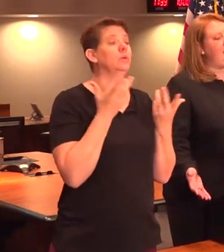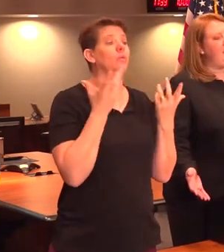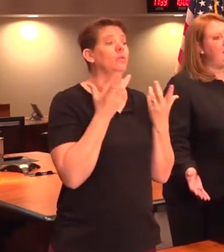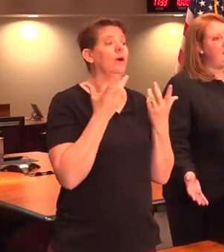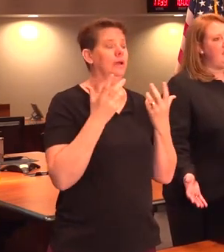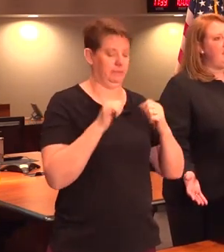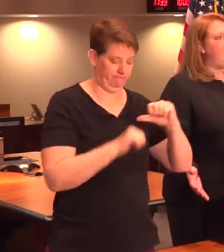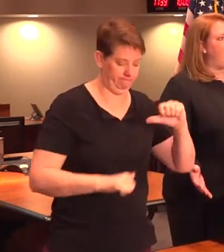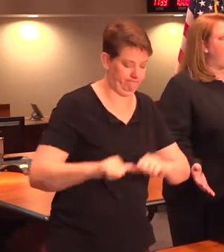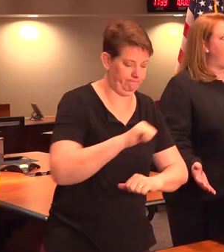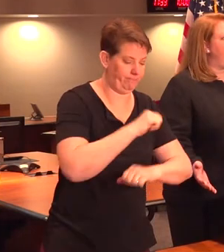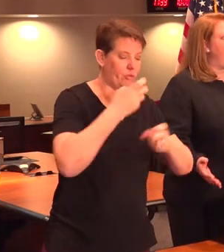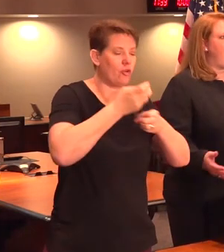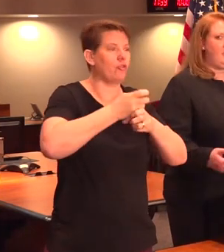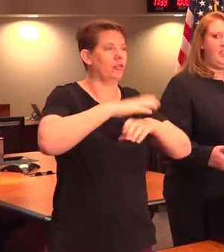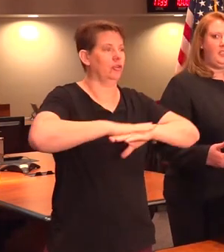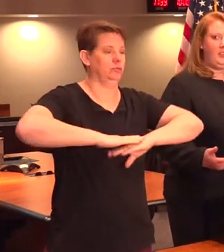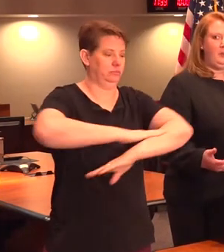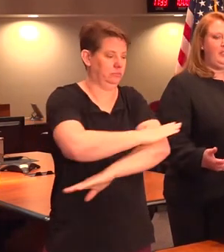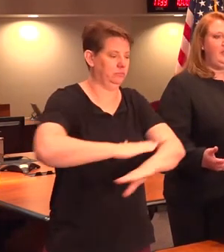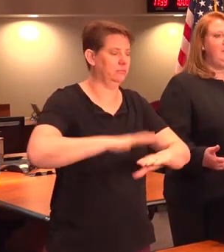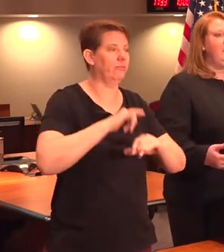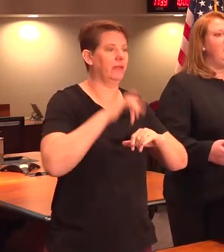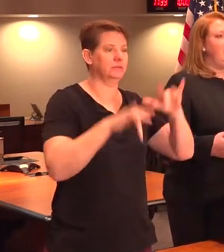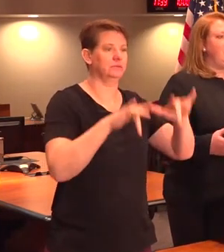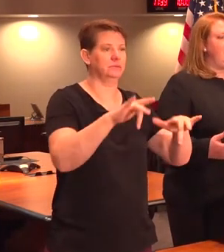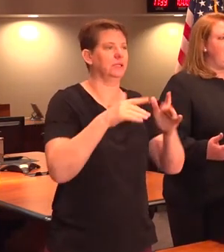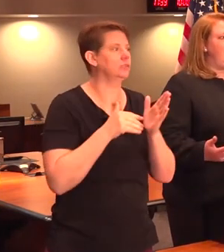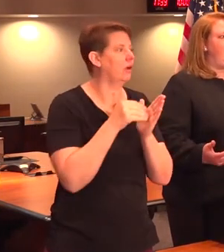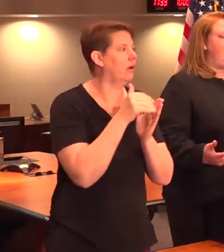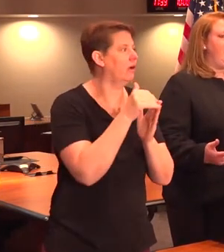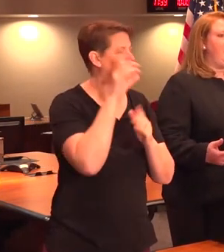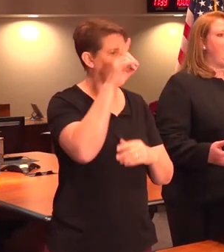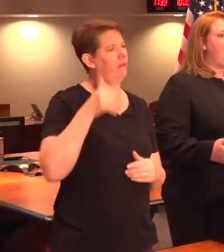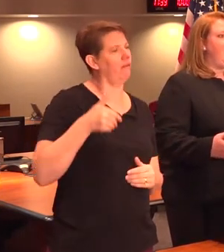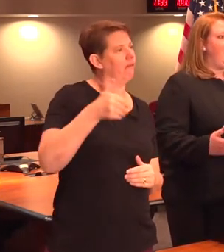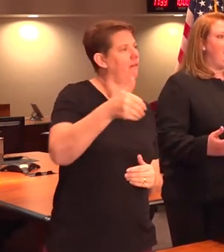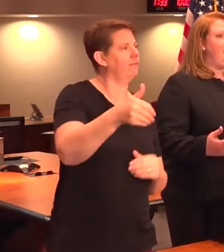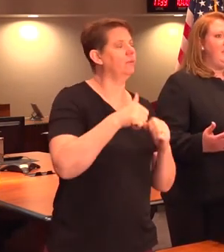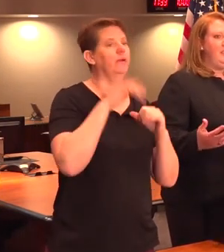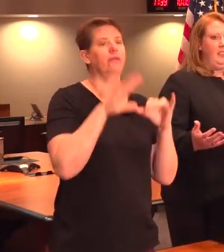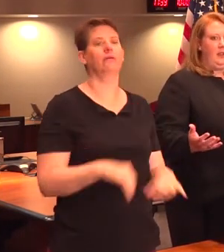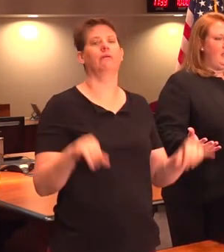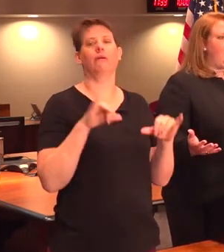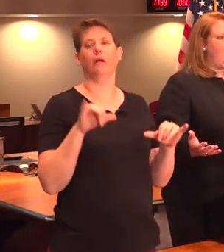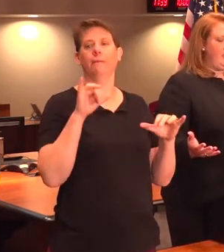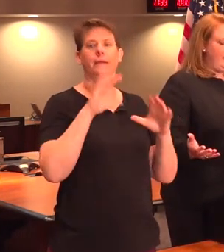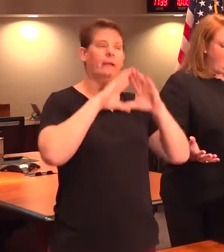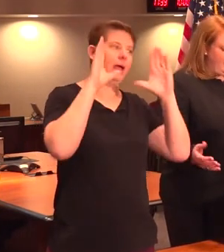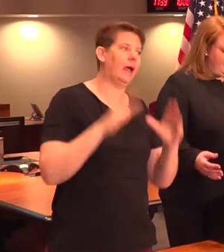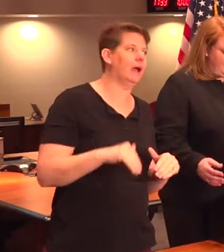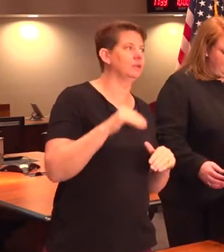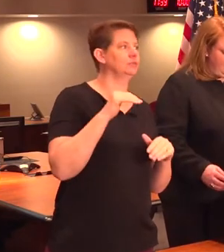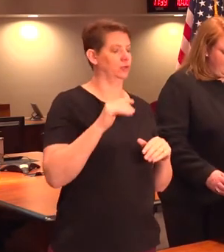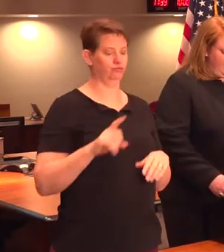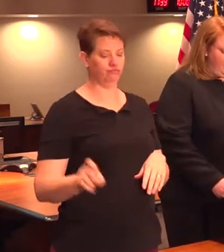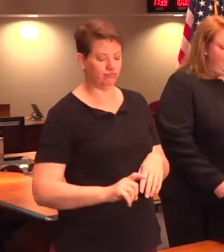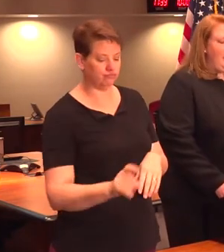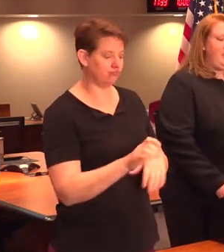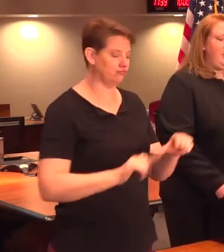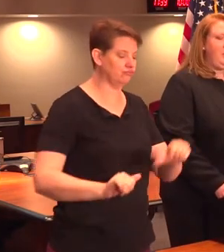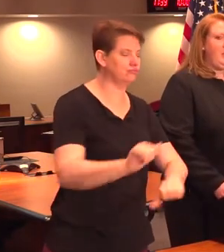disinfecting surfaces, hard surfaces that are touched frequently. Do that very often with just your common household disinfectant.